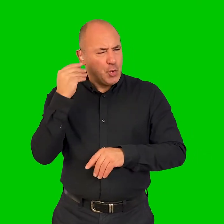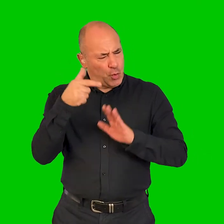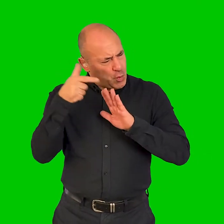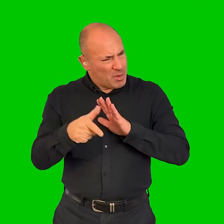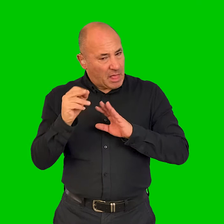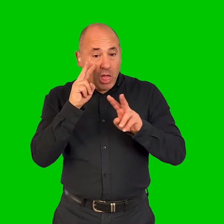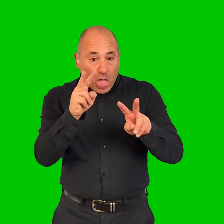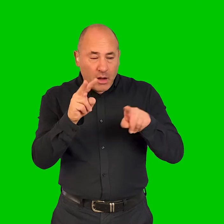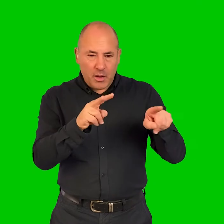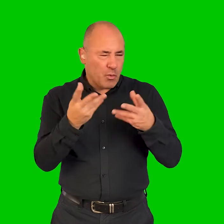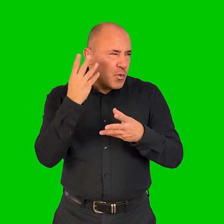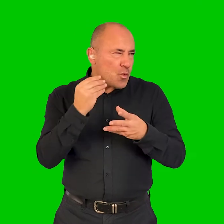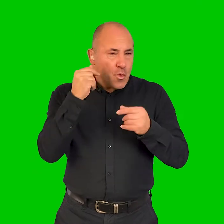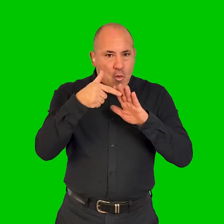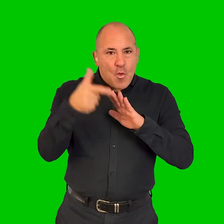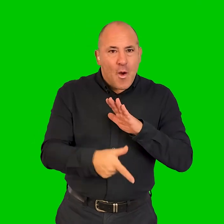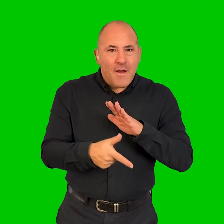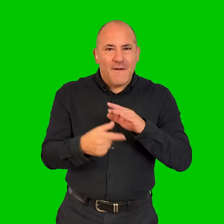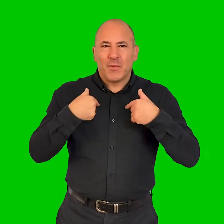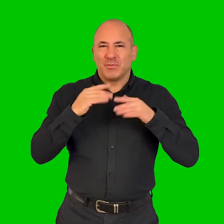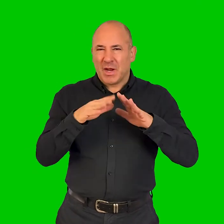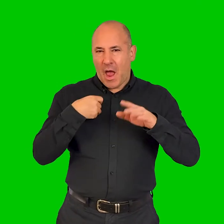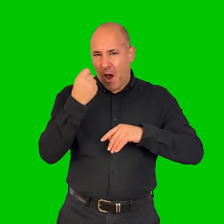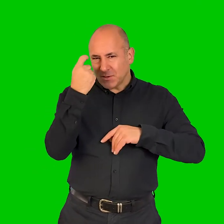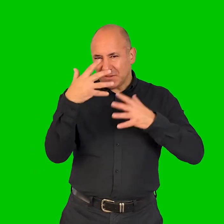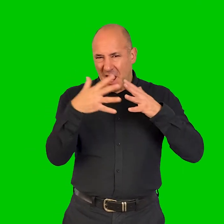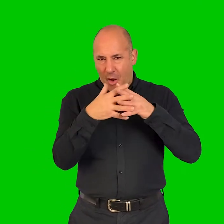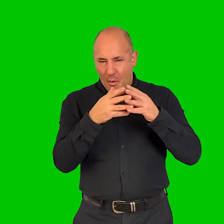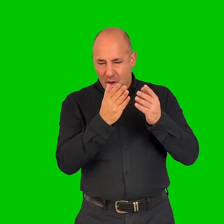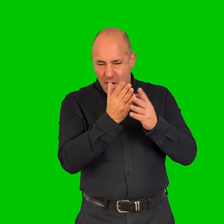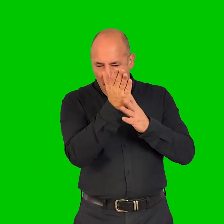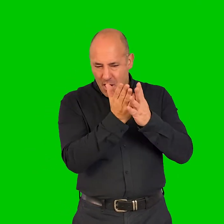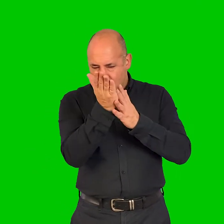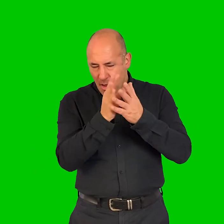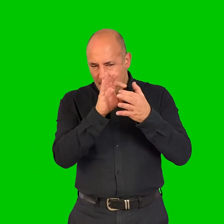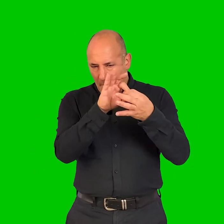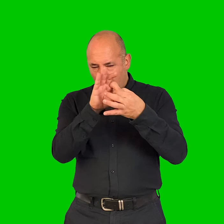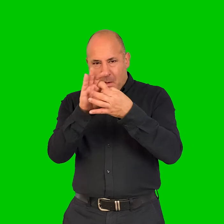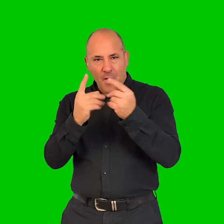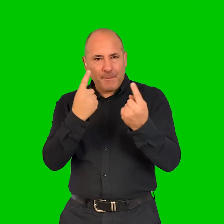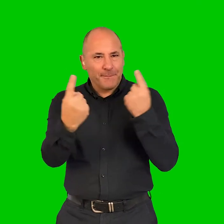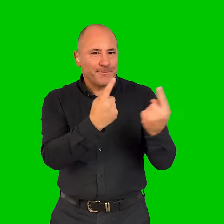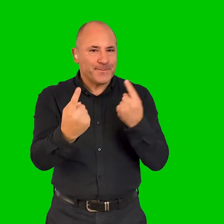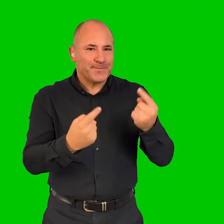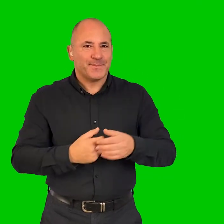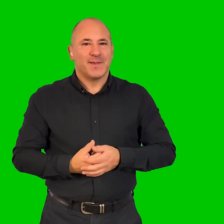And so, for me, it's about understanding how I ensure that each element of my work supports engagement.